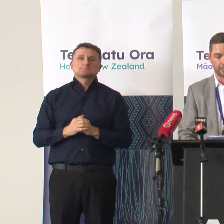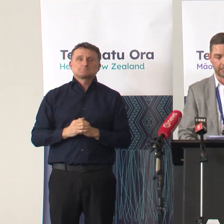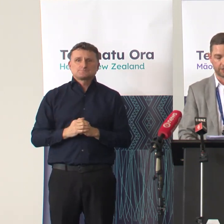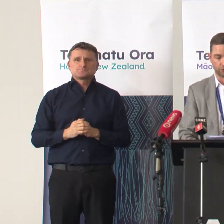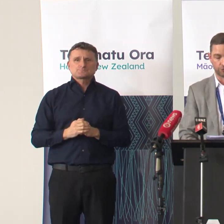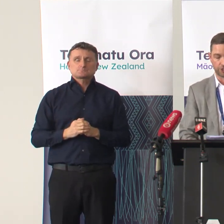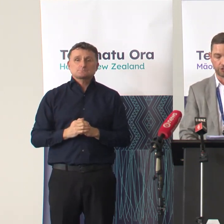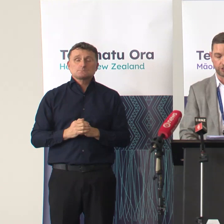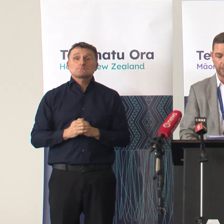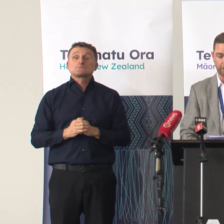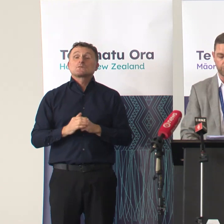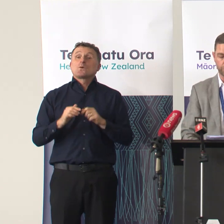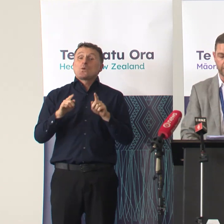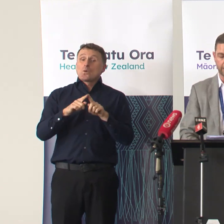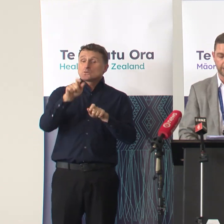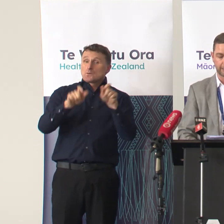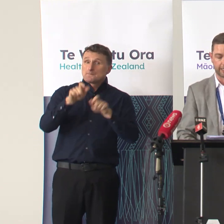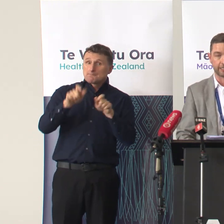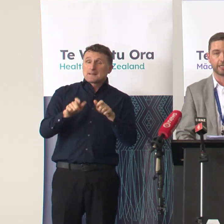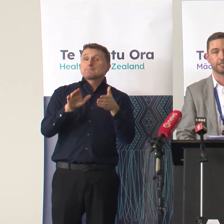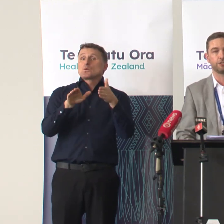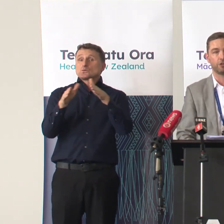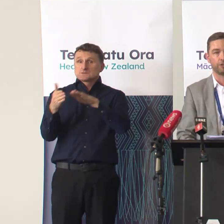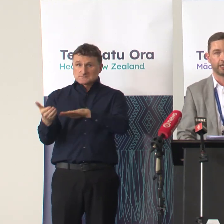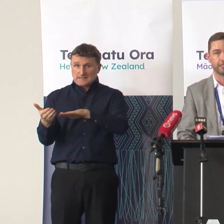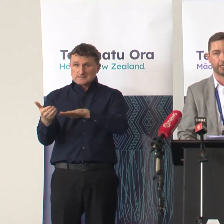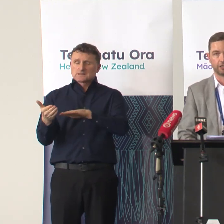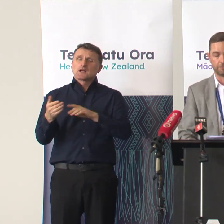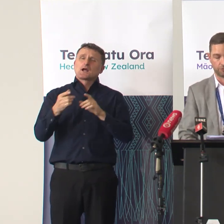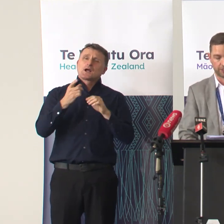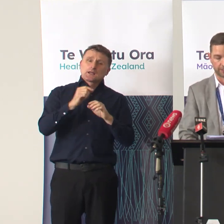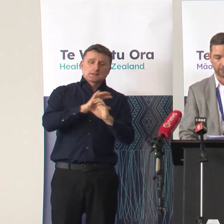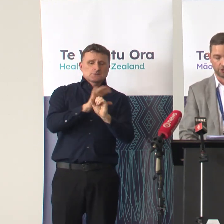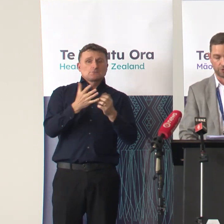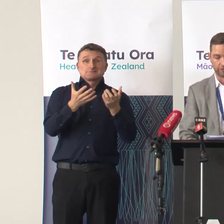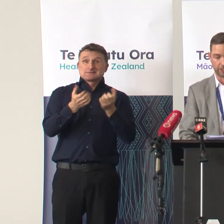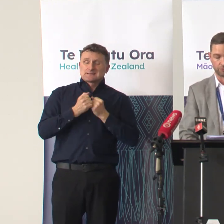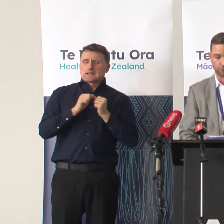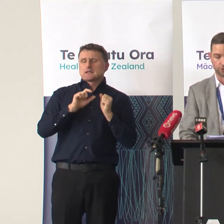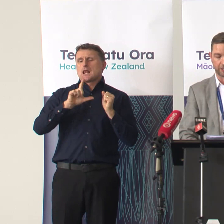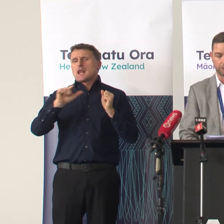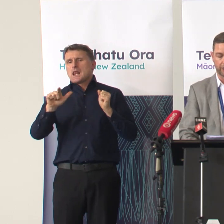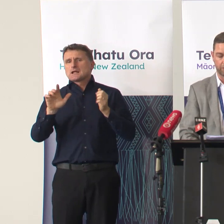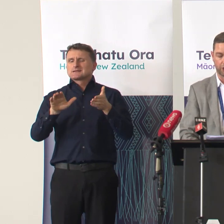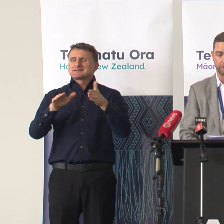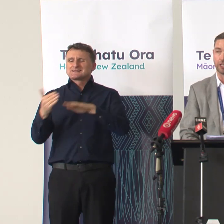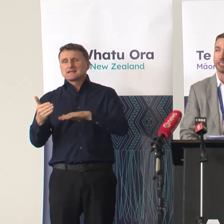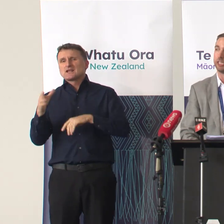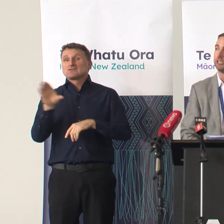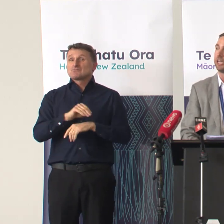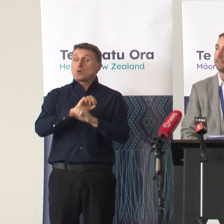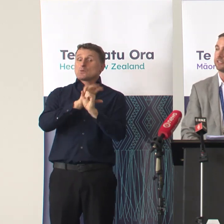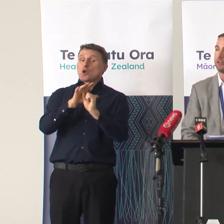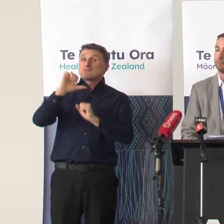Trends in deaths also usually lag reported cases and as you know it can take time to assess whether a death was caused by someone having COVID